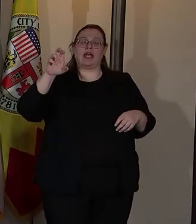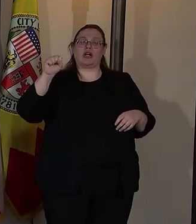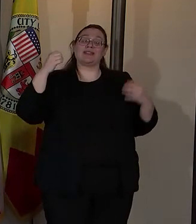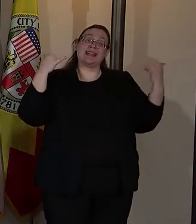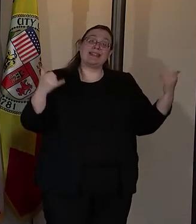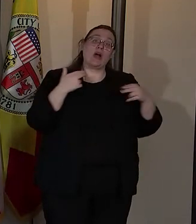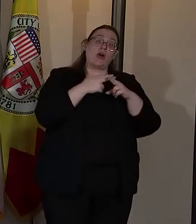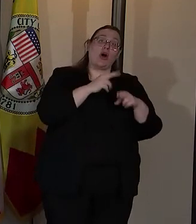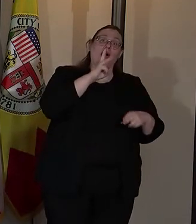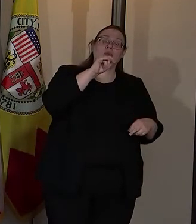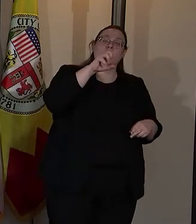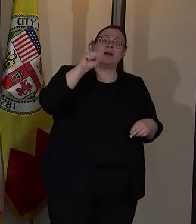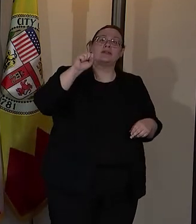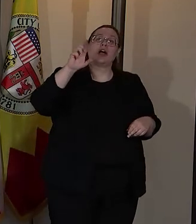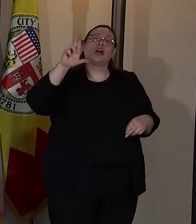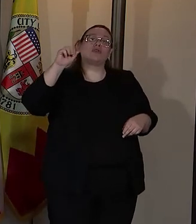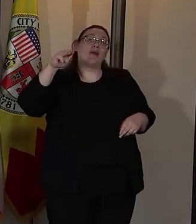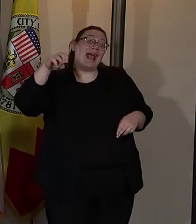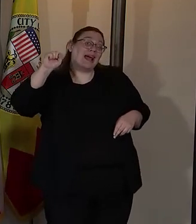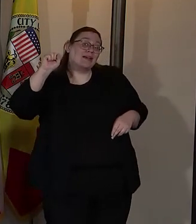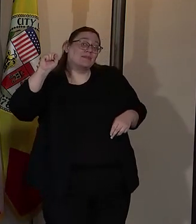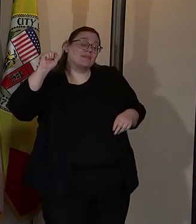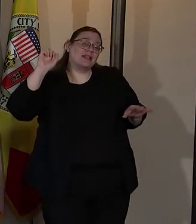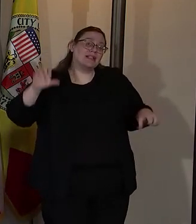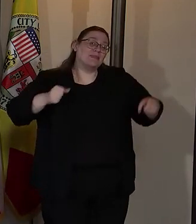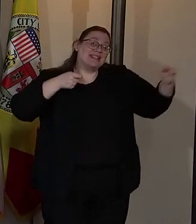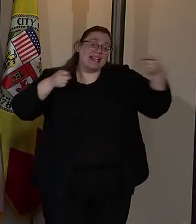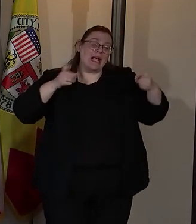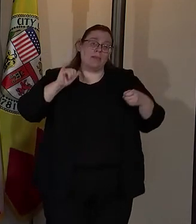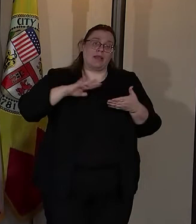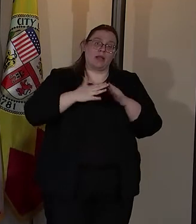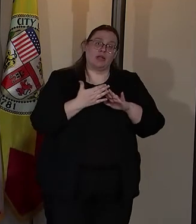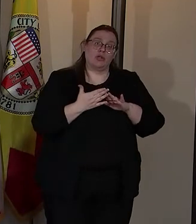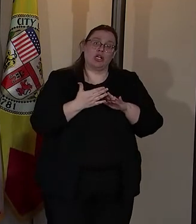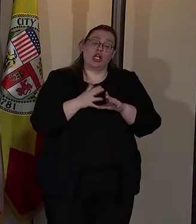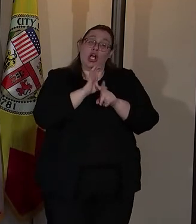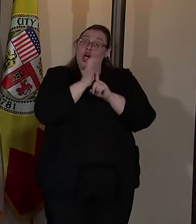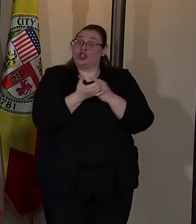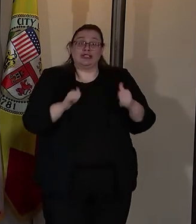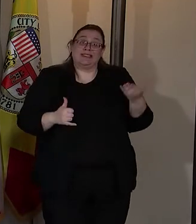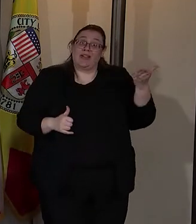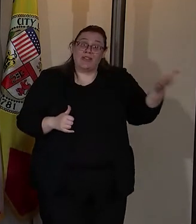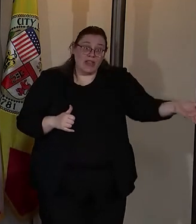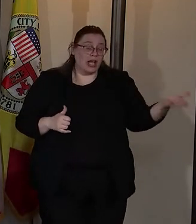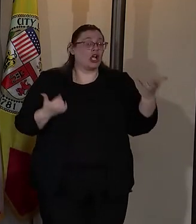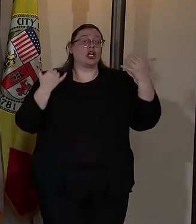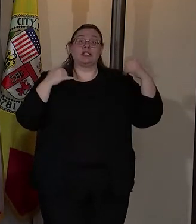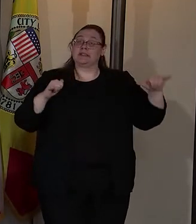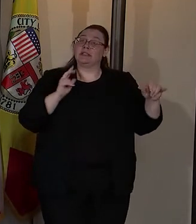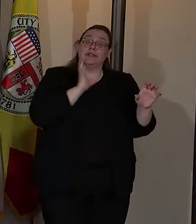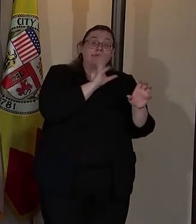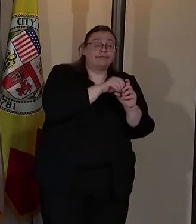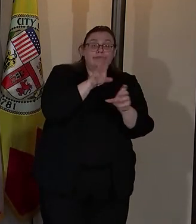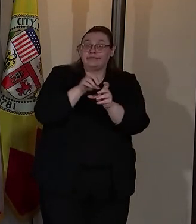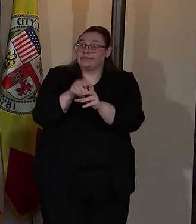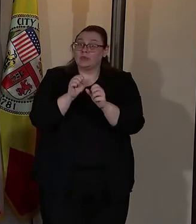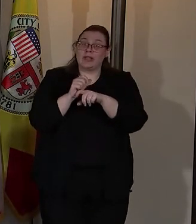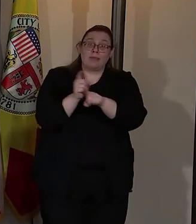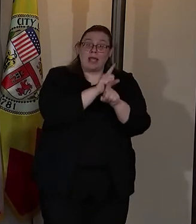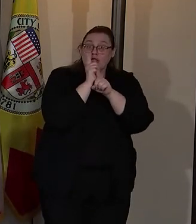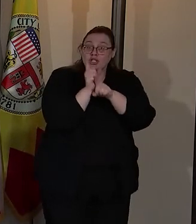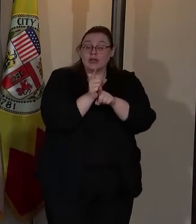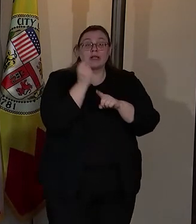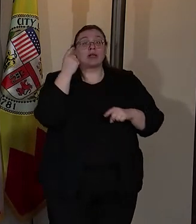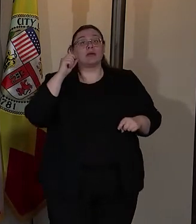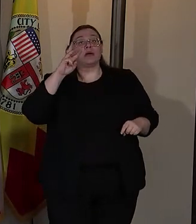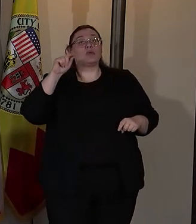Watts Rams. It's been taken over by the community. The coaches are still there. They're still participating in mentoring, but